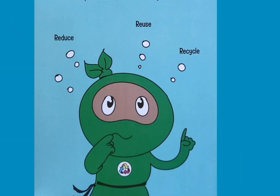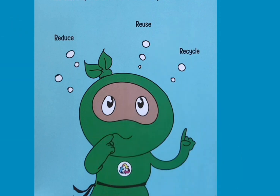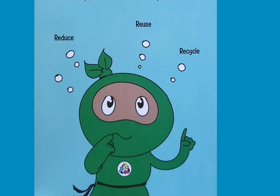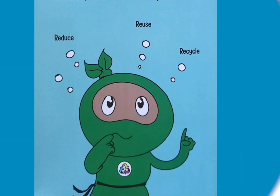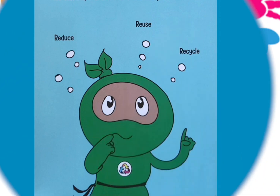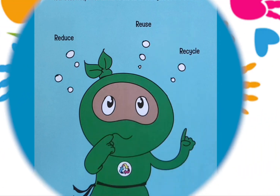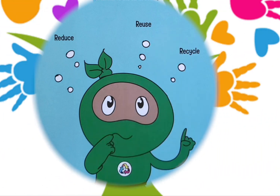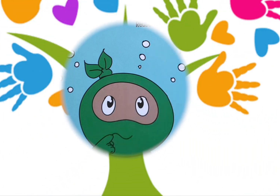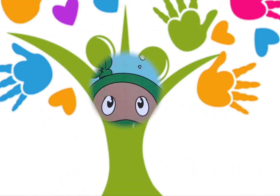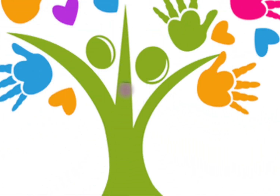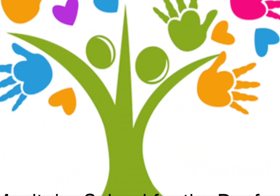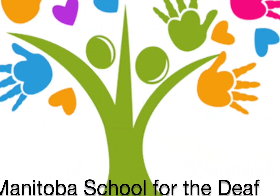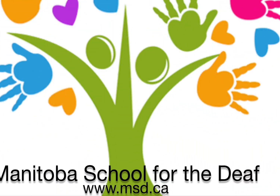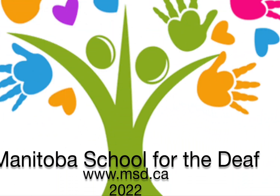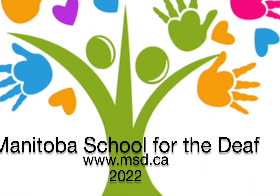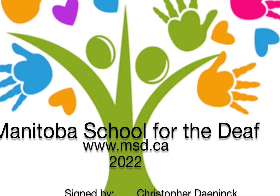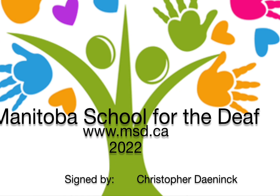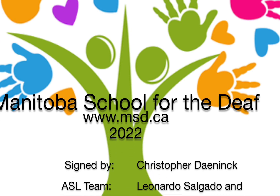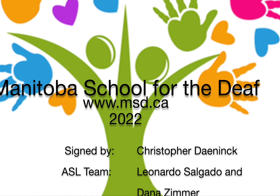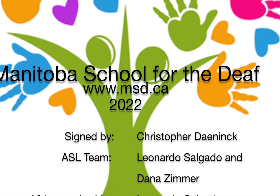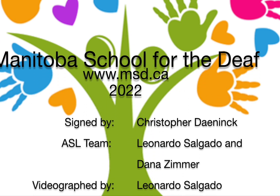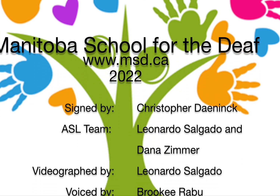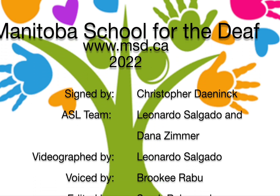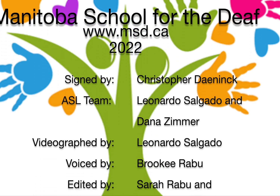hesitate 300% Ok.